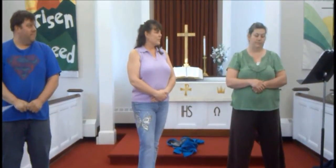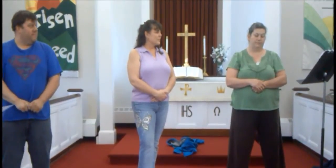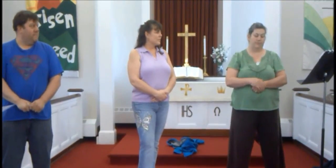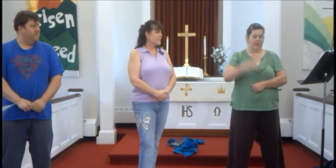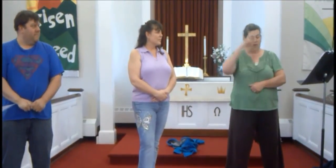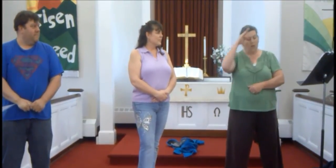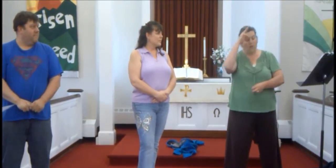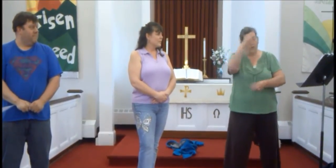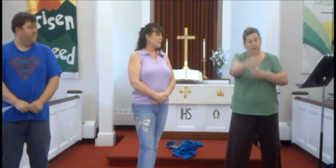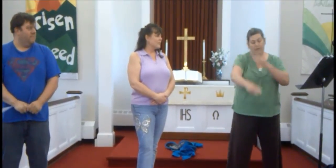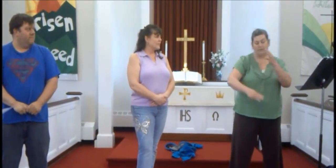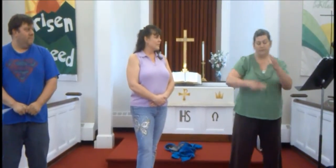hello world,